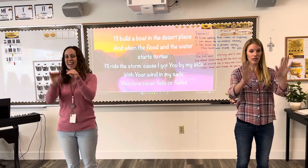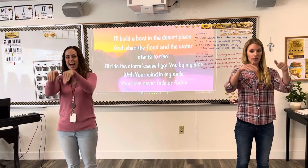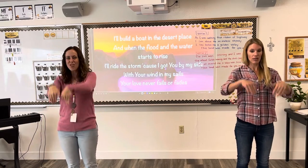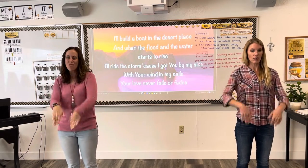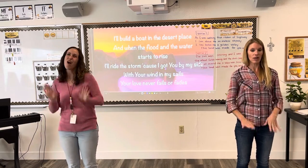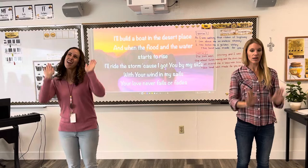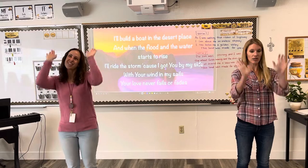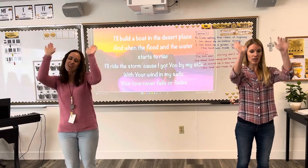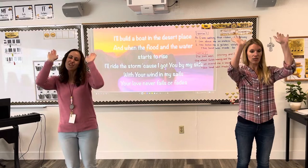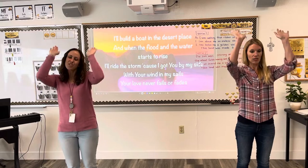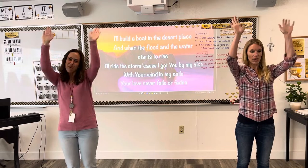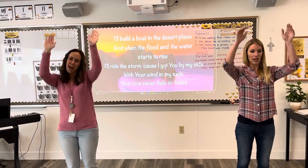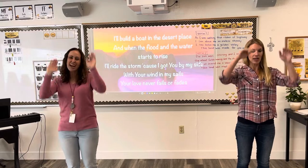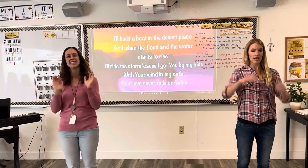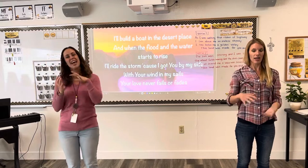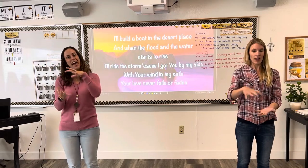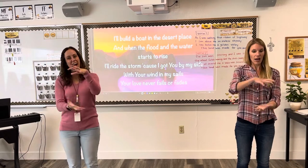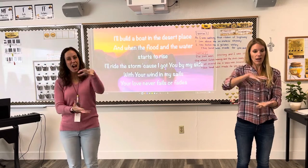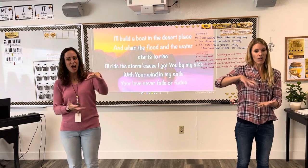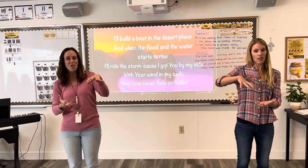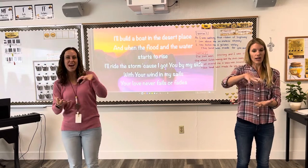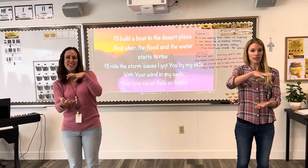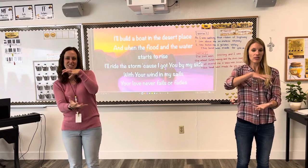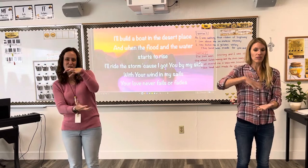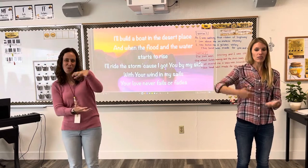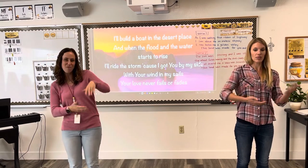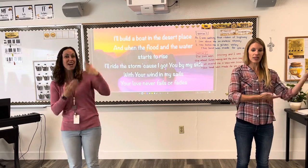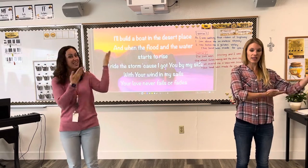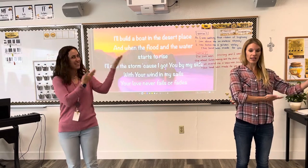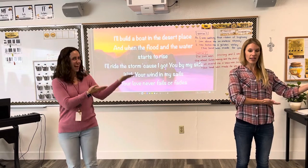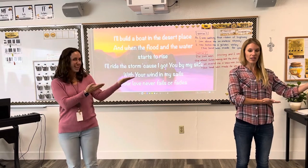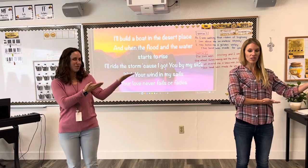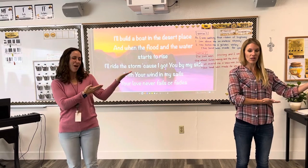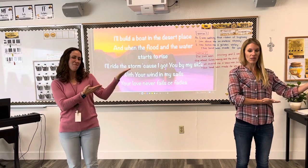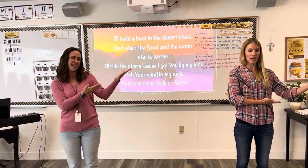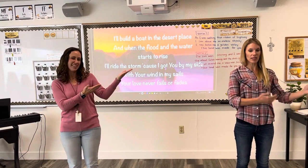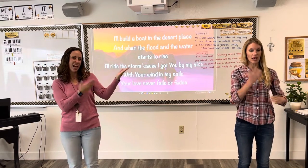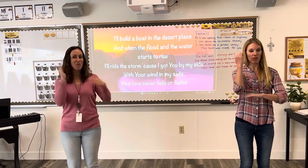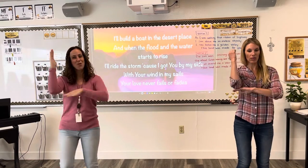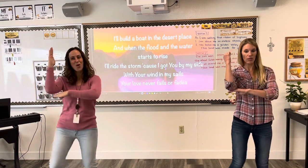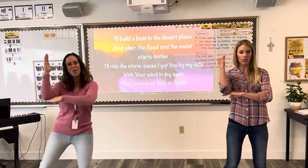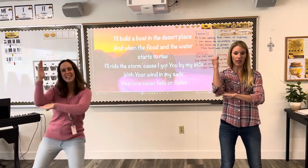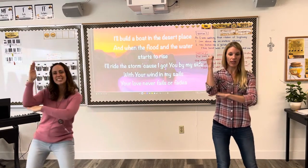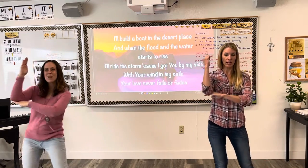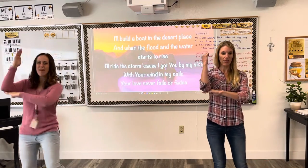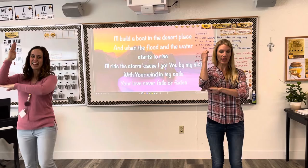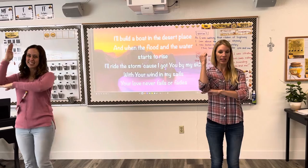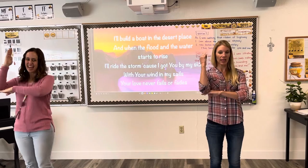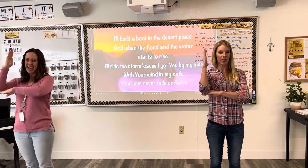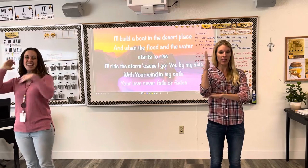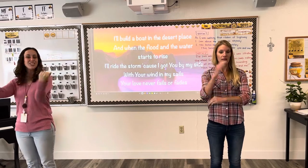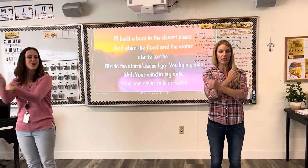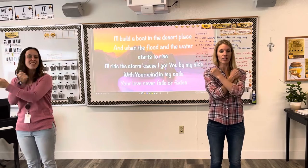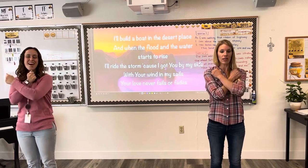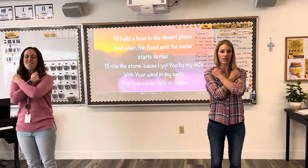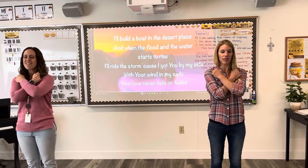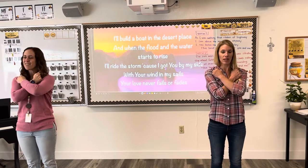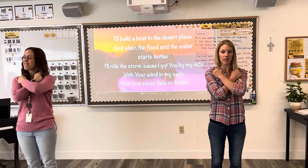and the water starts to rise Yeah, I'll ride the storm Cause I've got you by my side I'll going in my sales Your love never